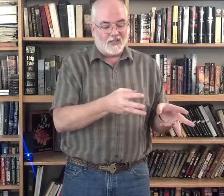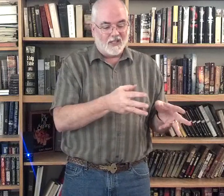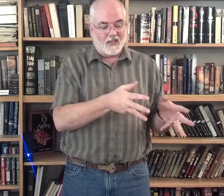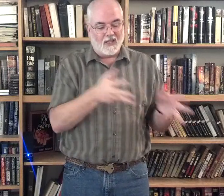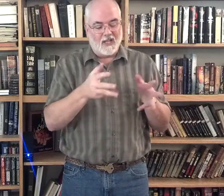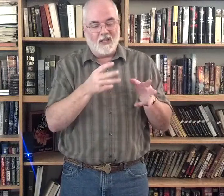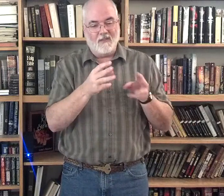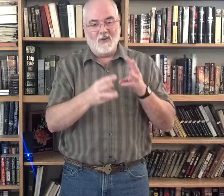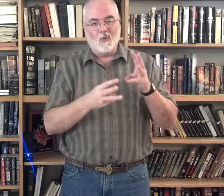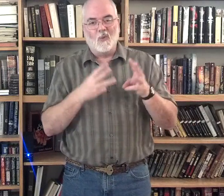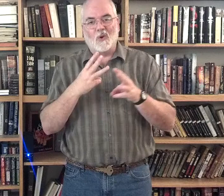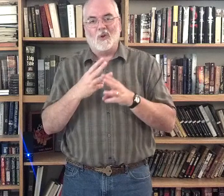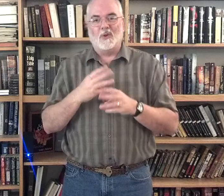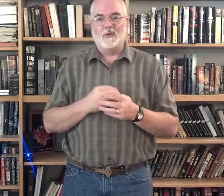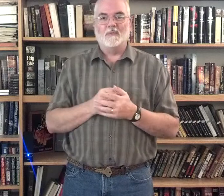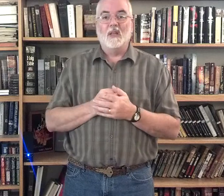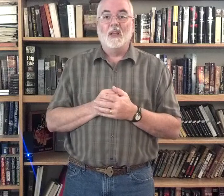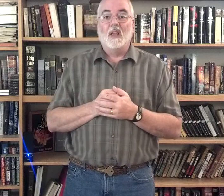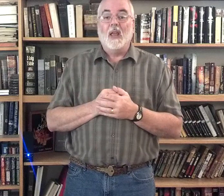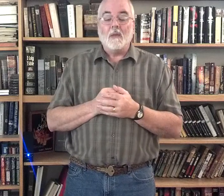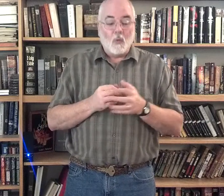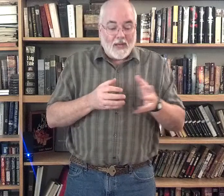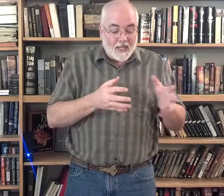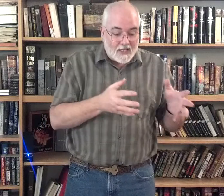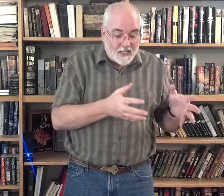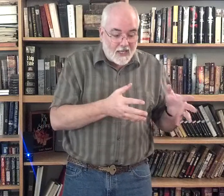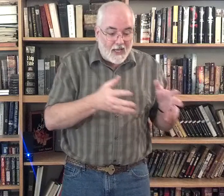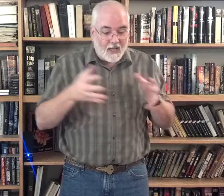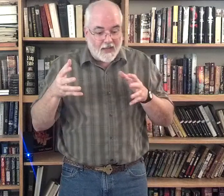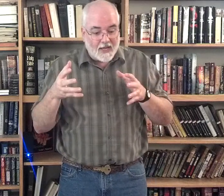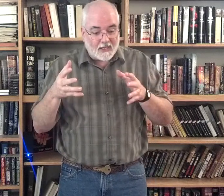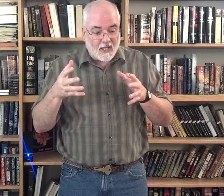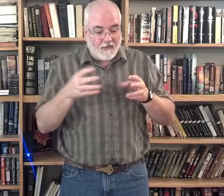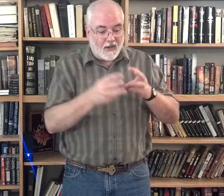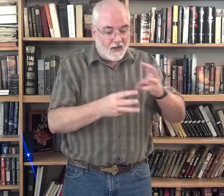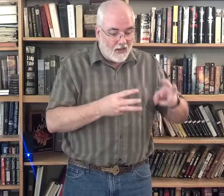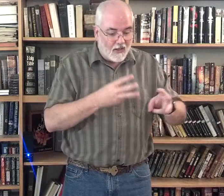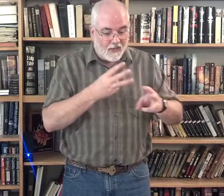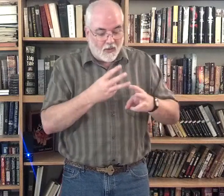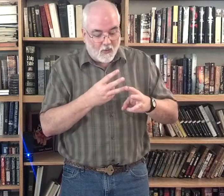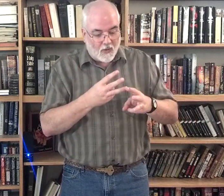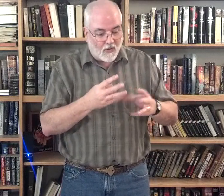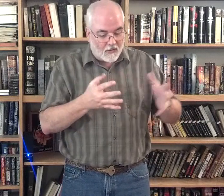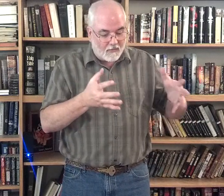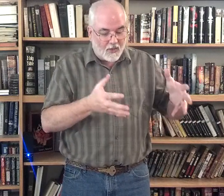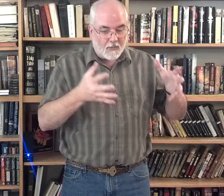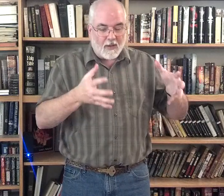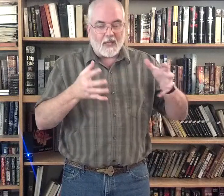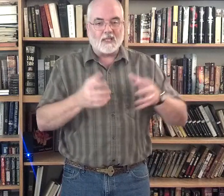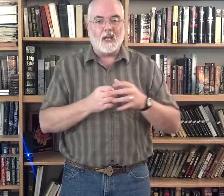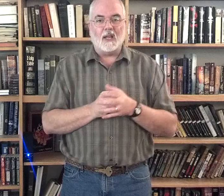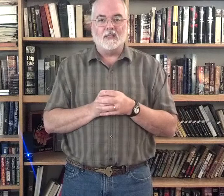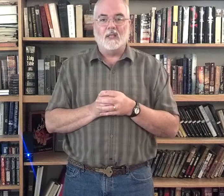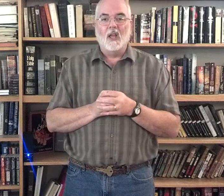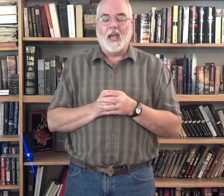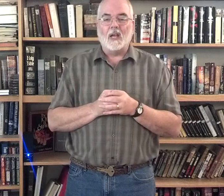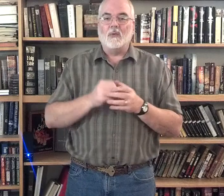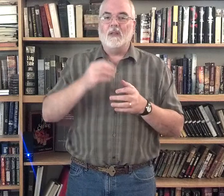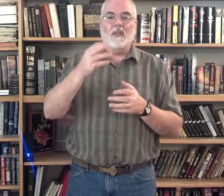leave world. We can see that he's leaving the world just by the signs. I don't need the